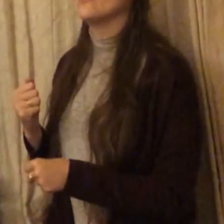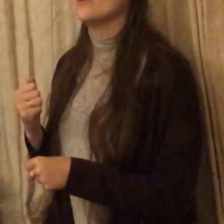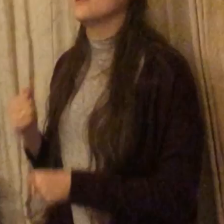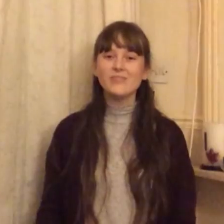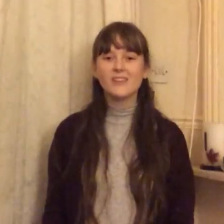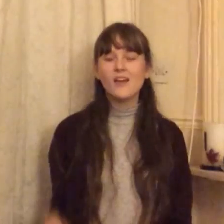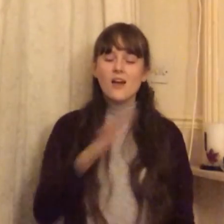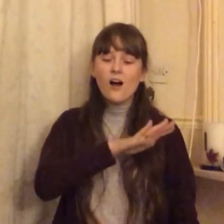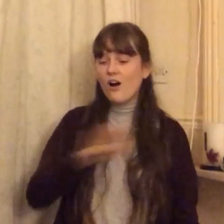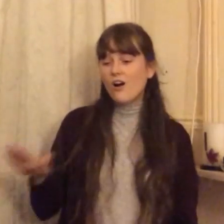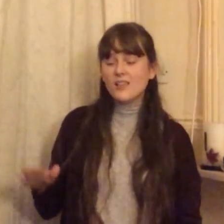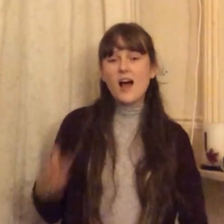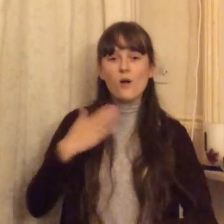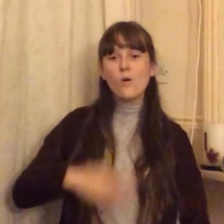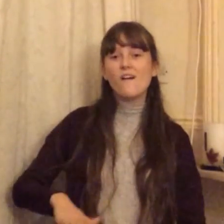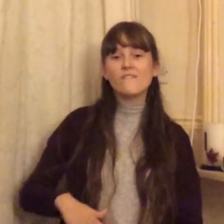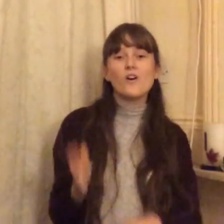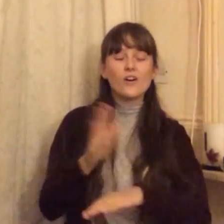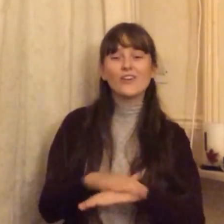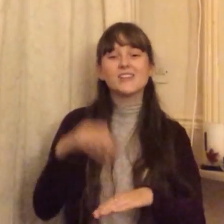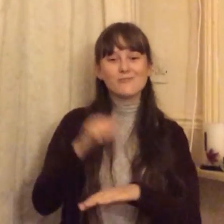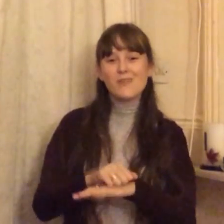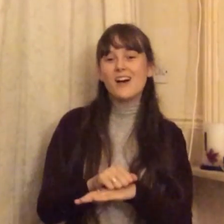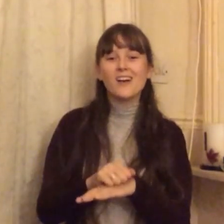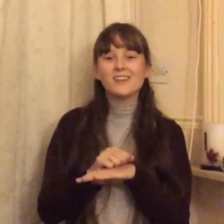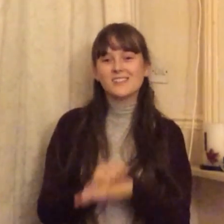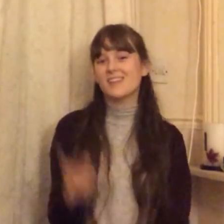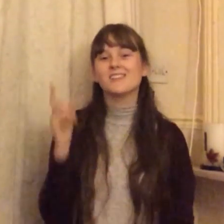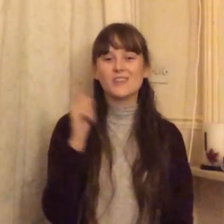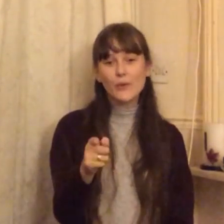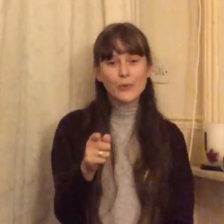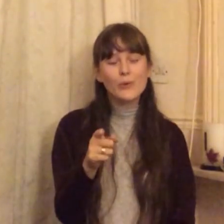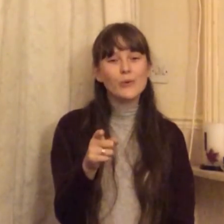Oh Baby All I want for Christmas Is you